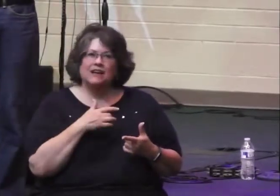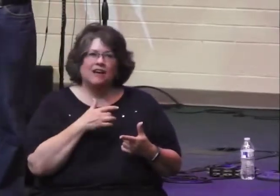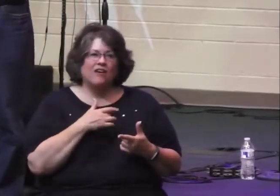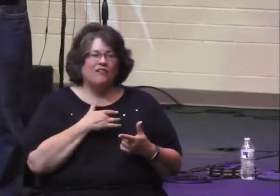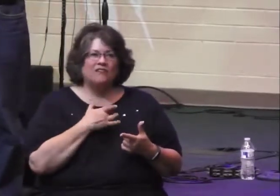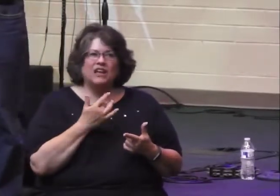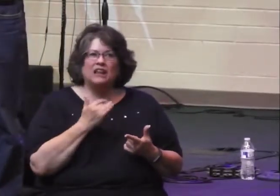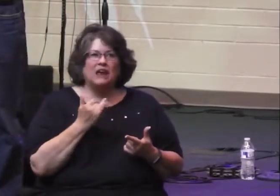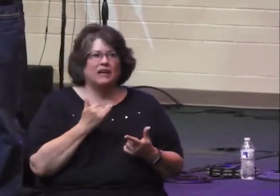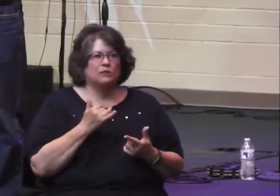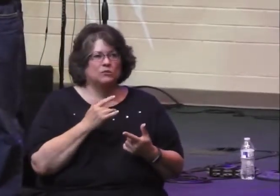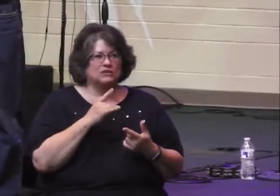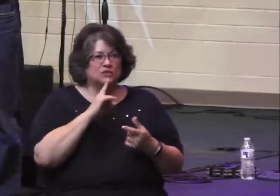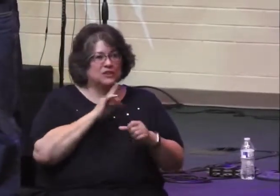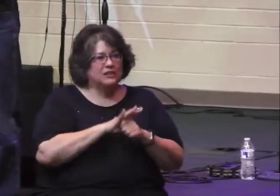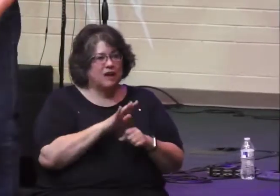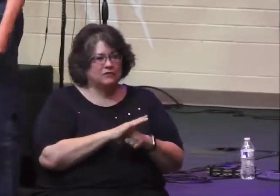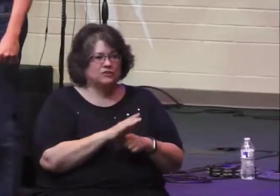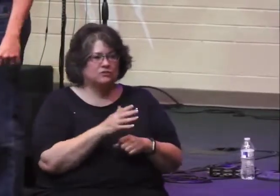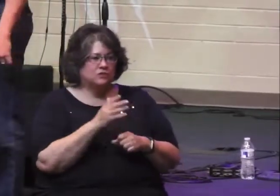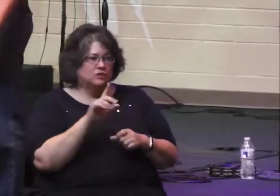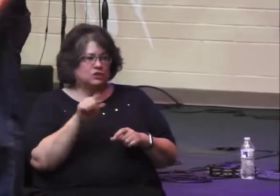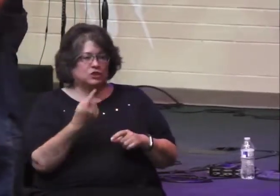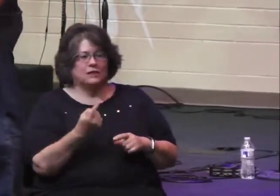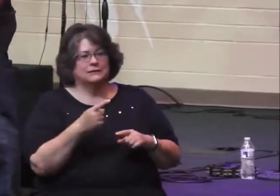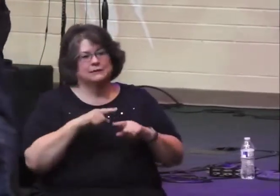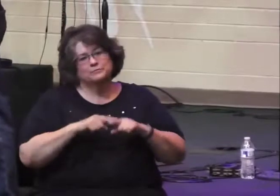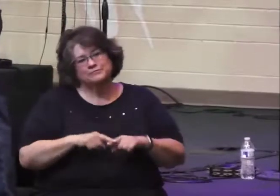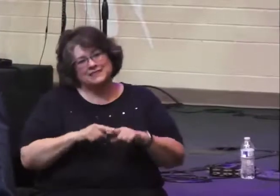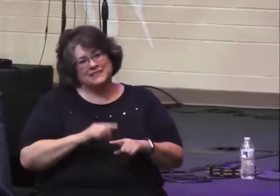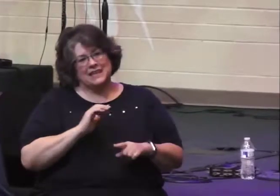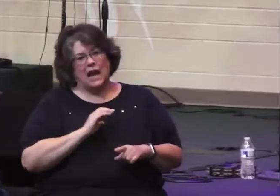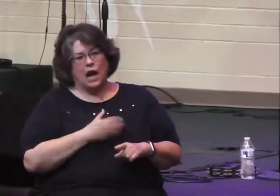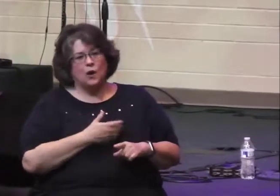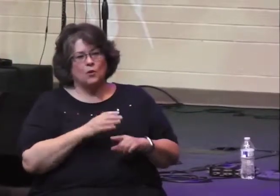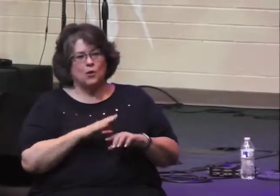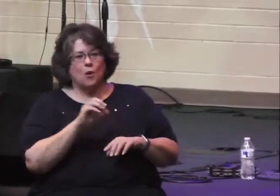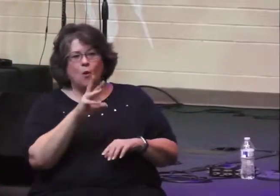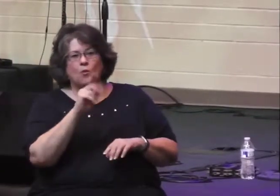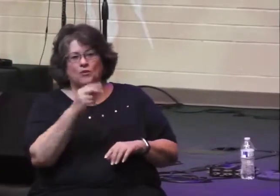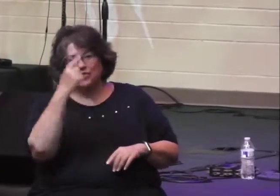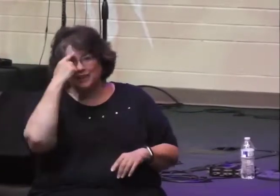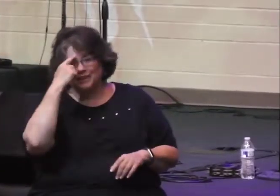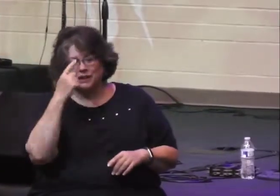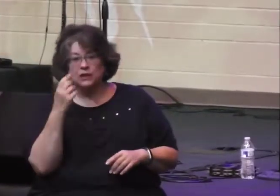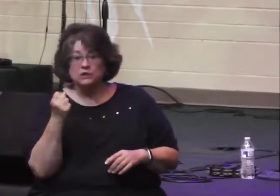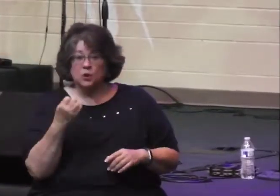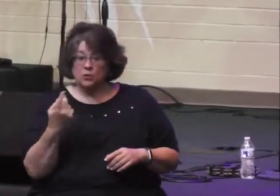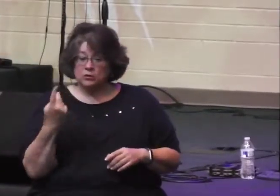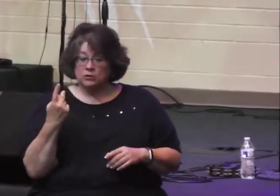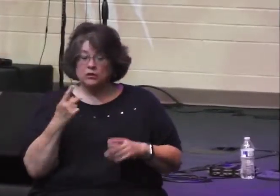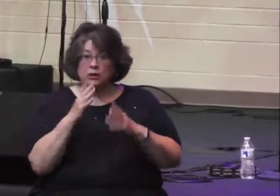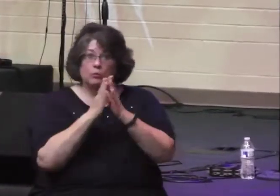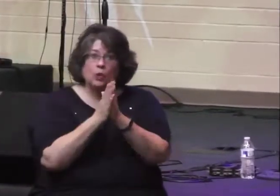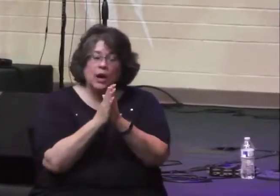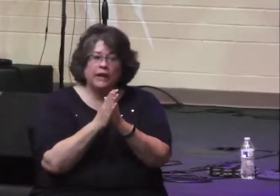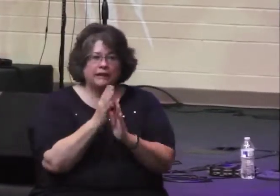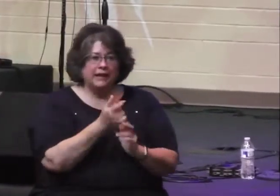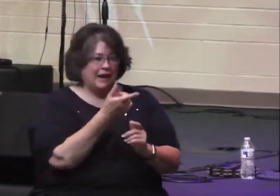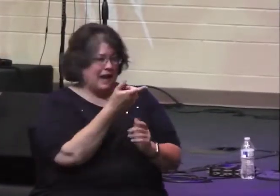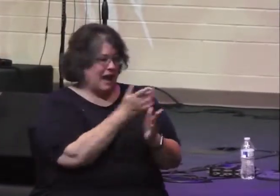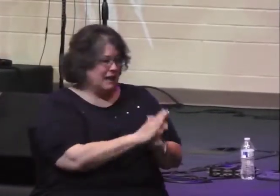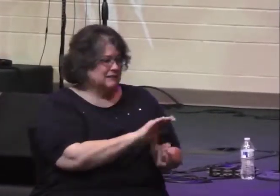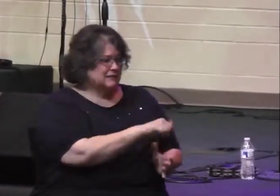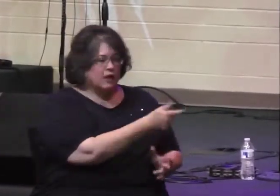proceeding just according to general wisdom was sufficient. And so we prayed. And we